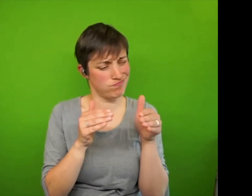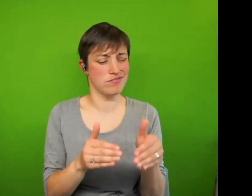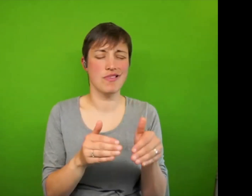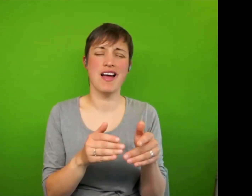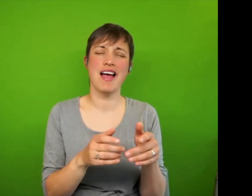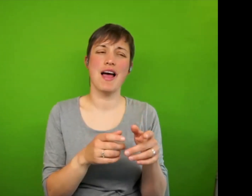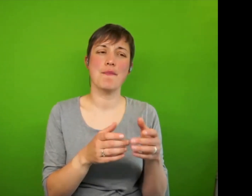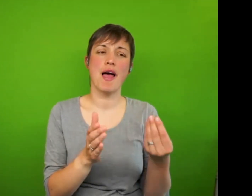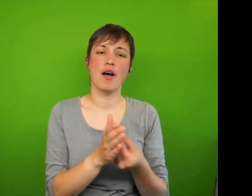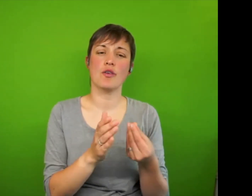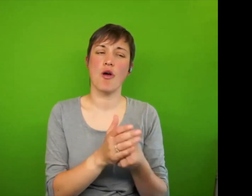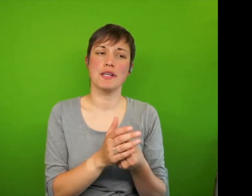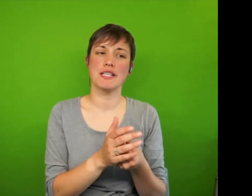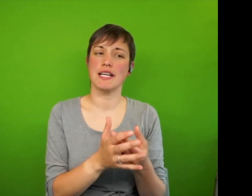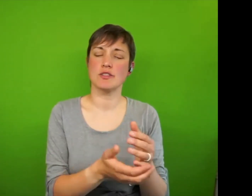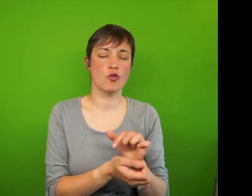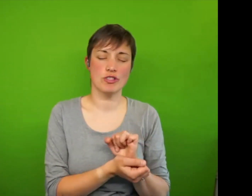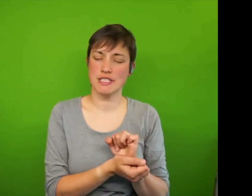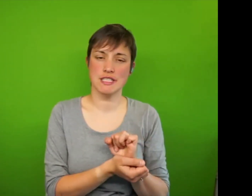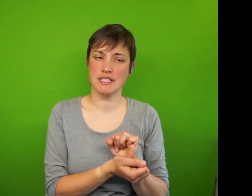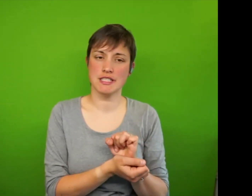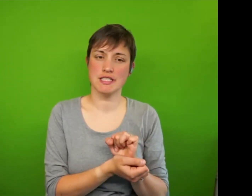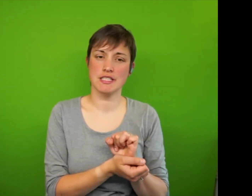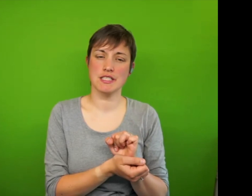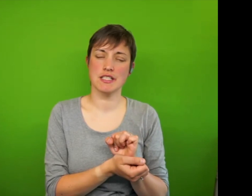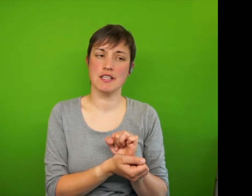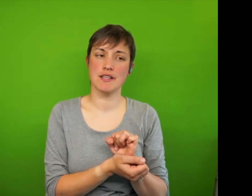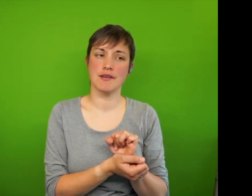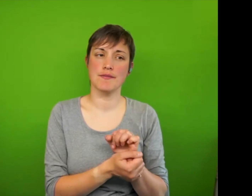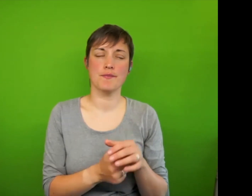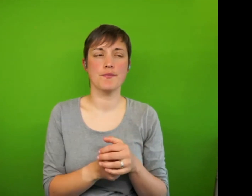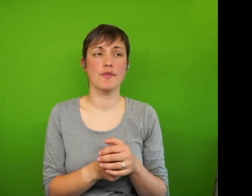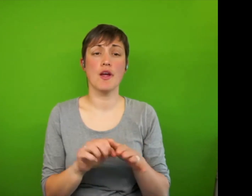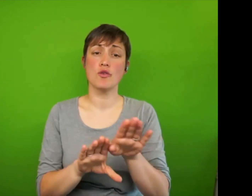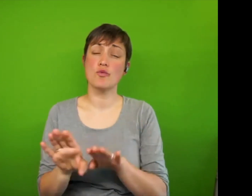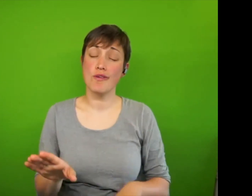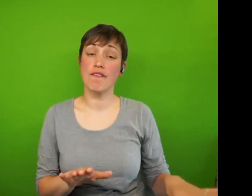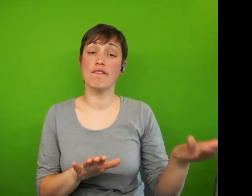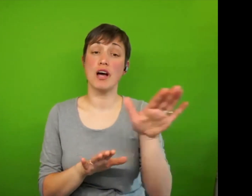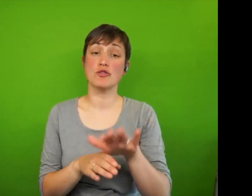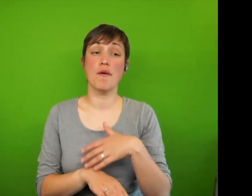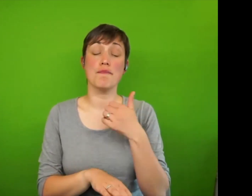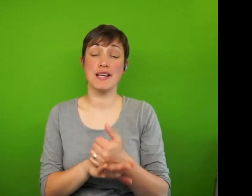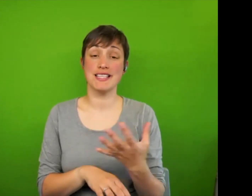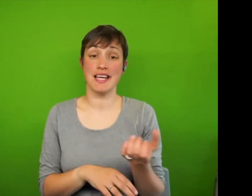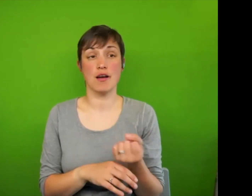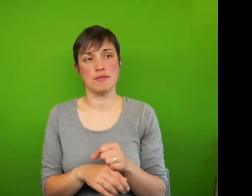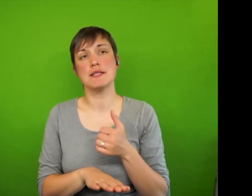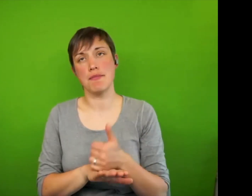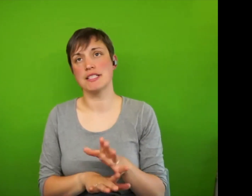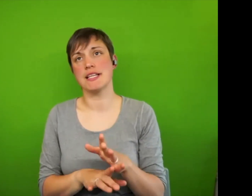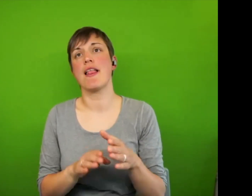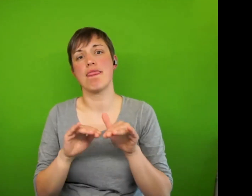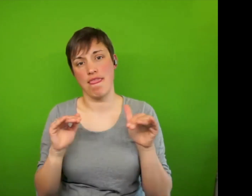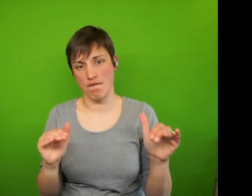and universal basic income. Obviously, it depends on what level it is and so forth,